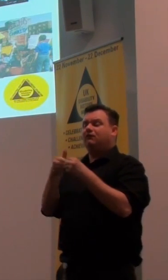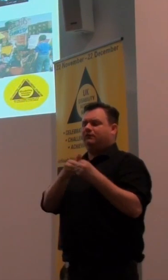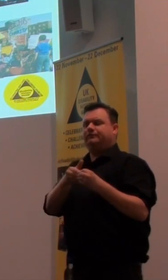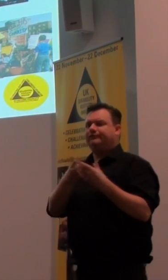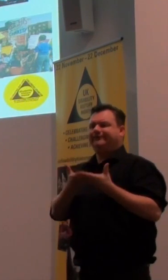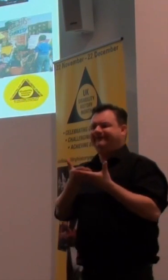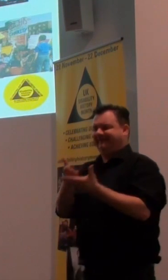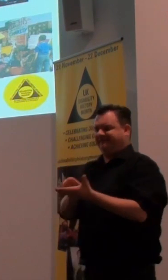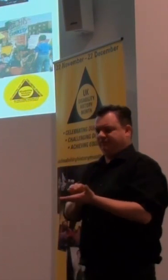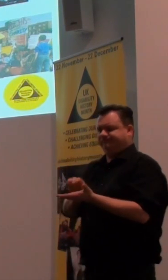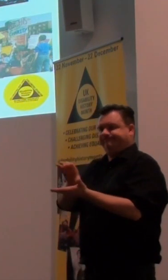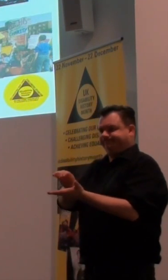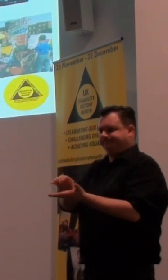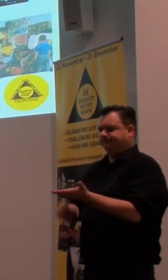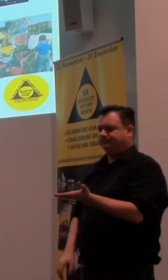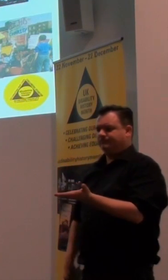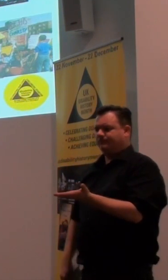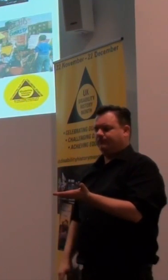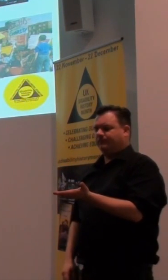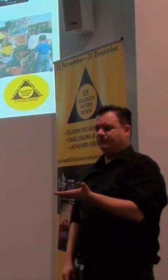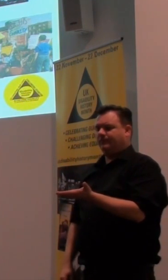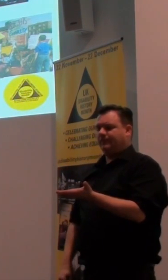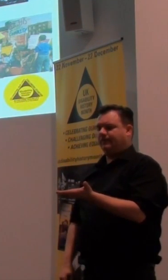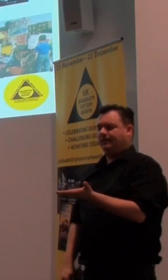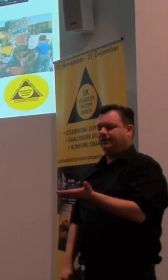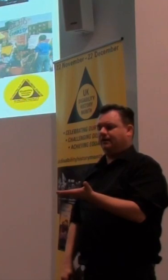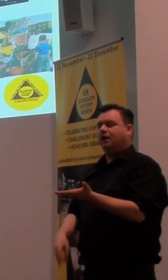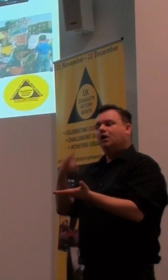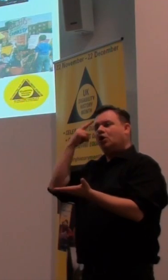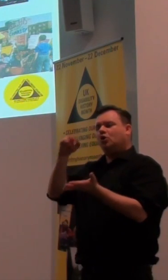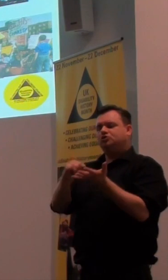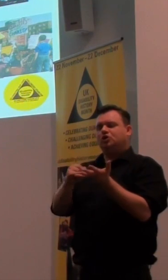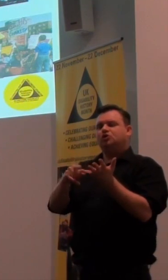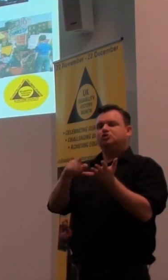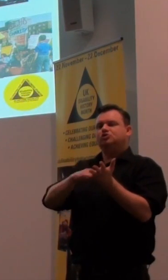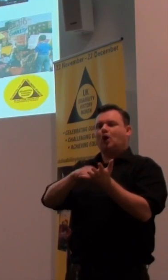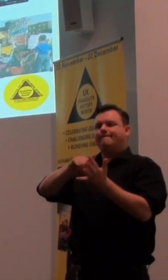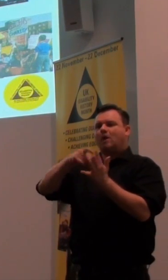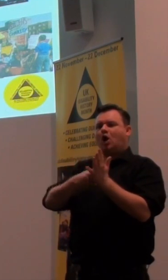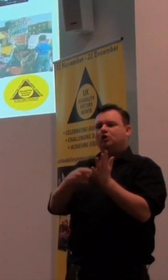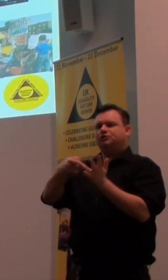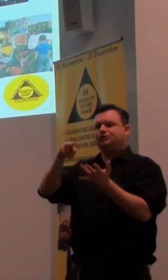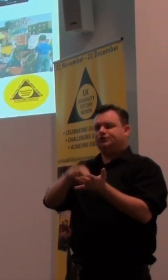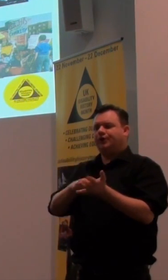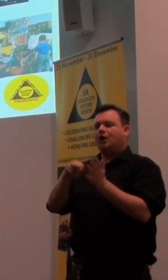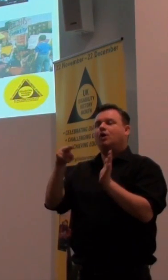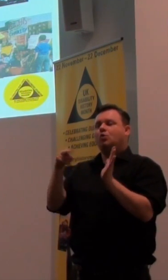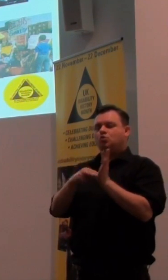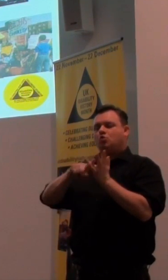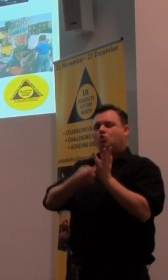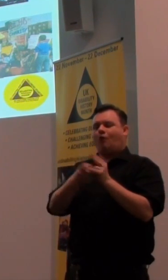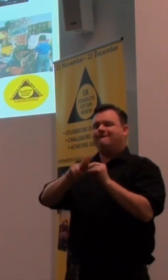portion of charity that they'd come to expect, in a place called Somerton in Norfolk. And so they rebelled,